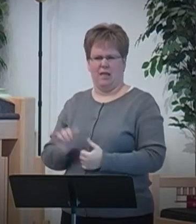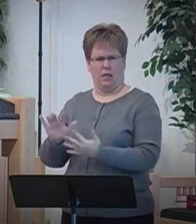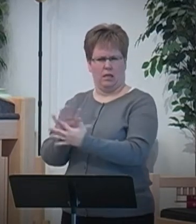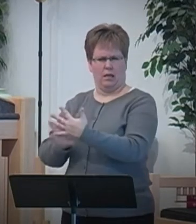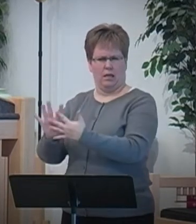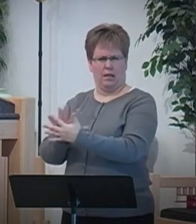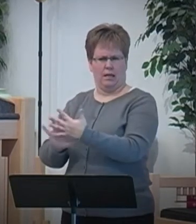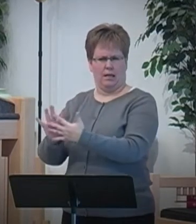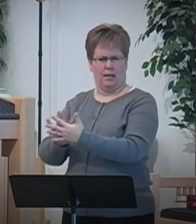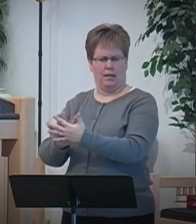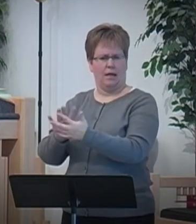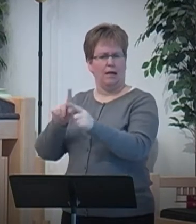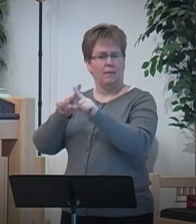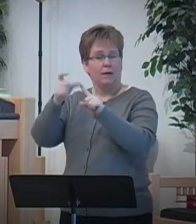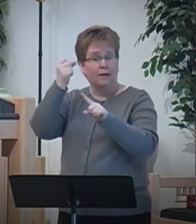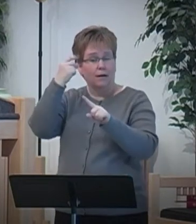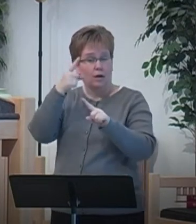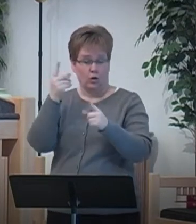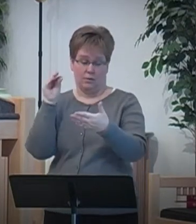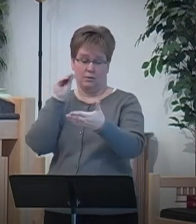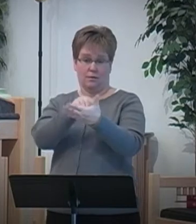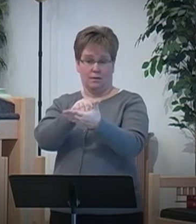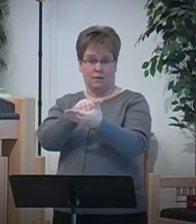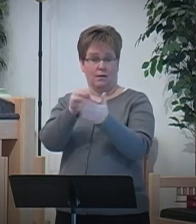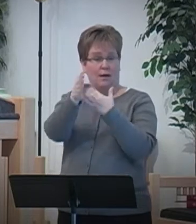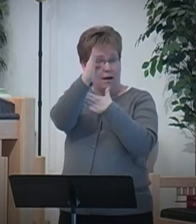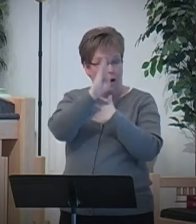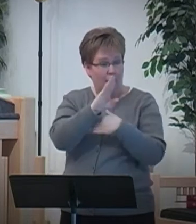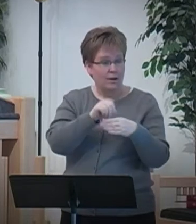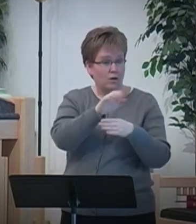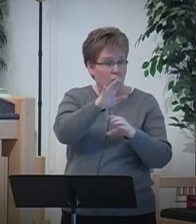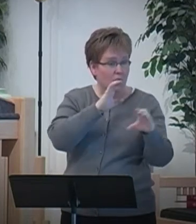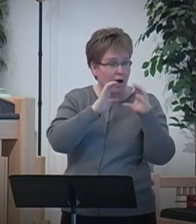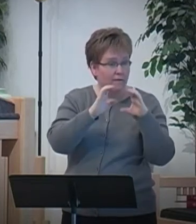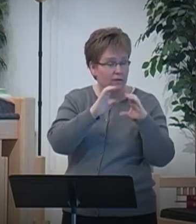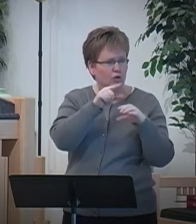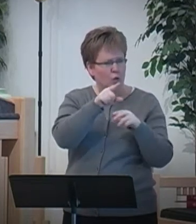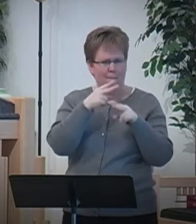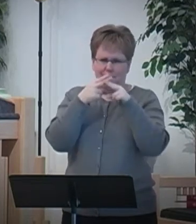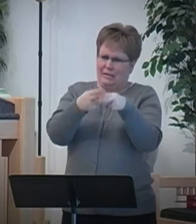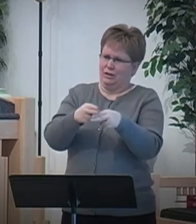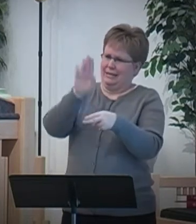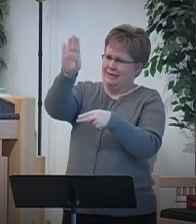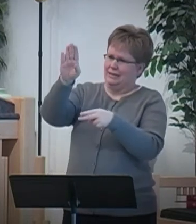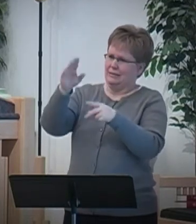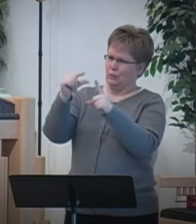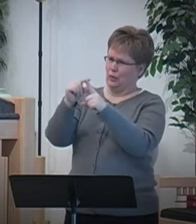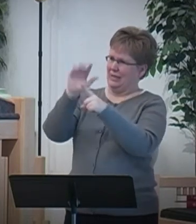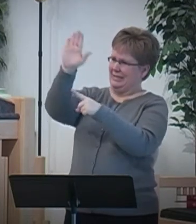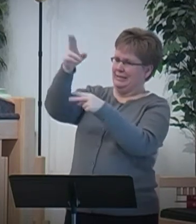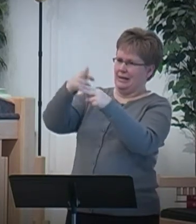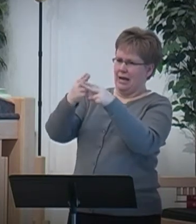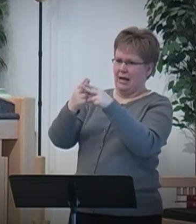in conversation, when we talk about God, when we explain different stories in our lives,